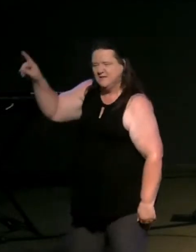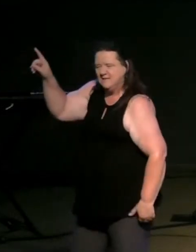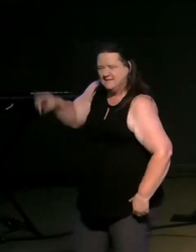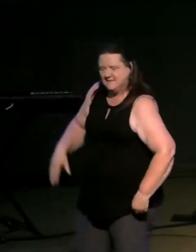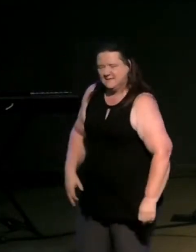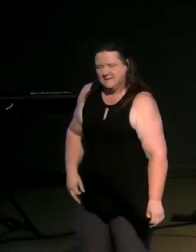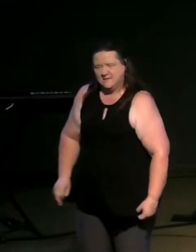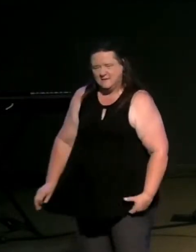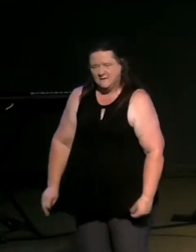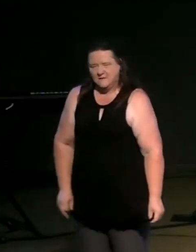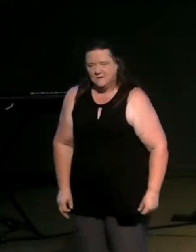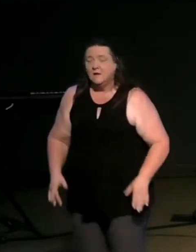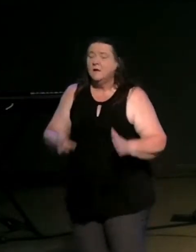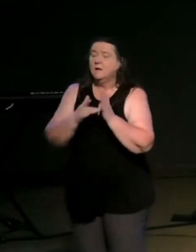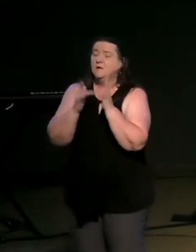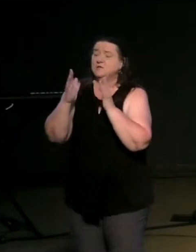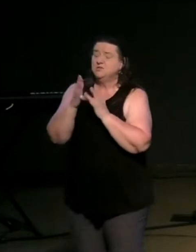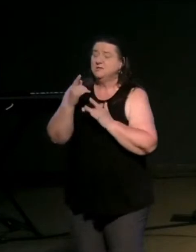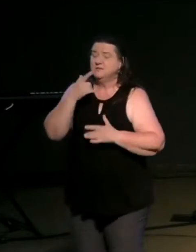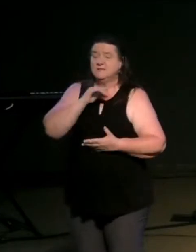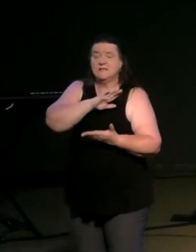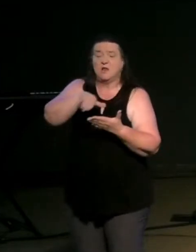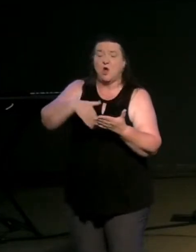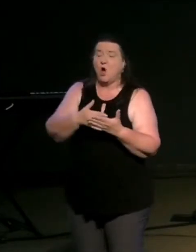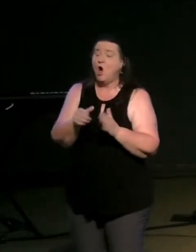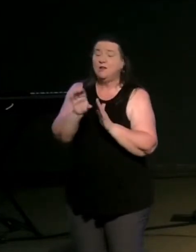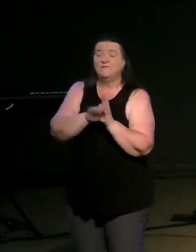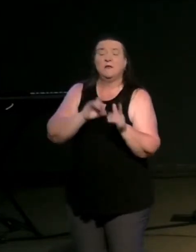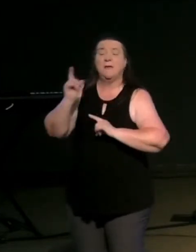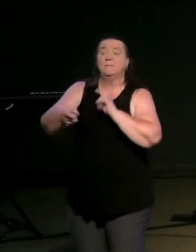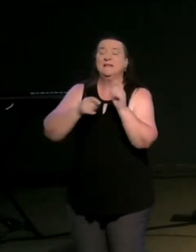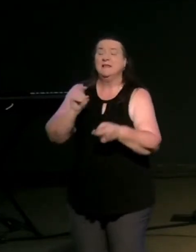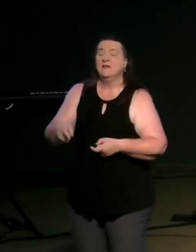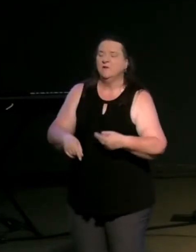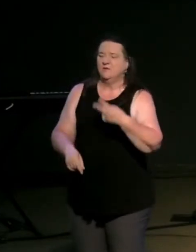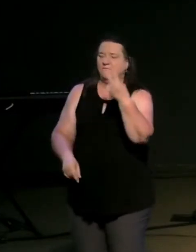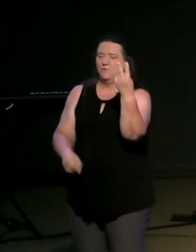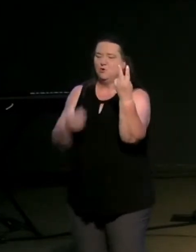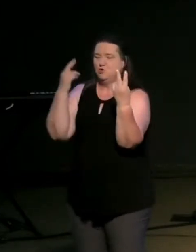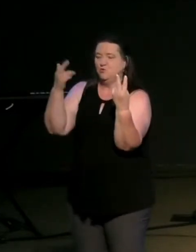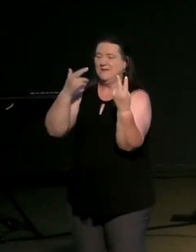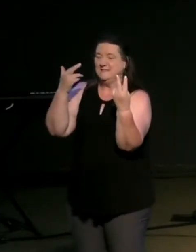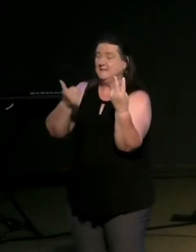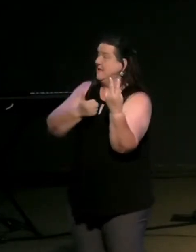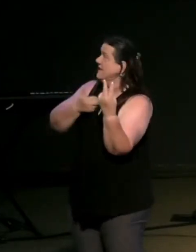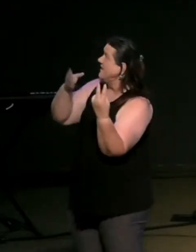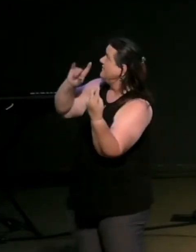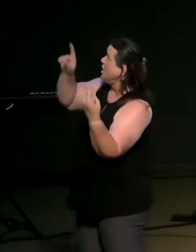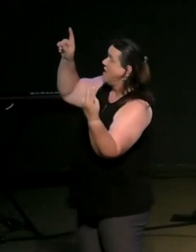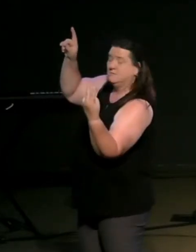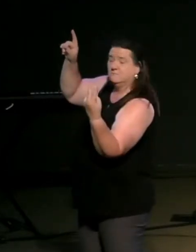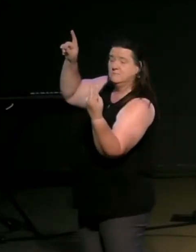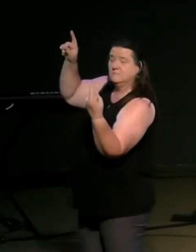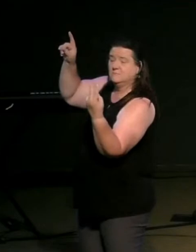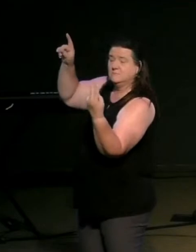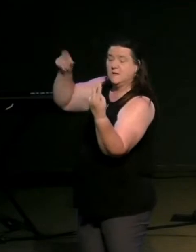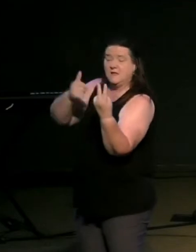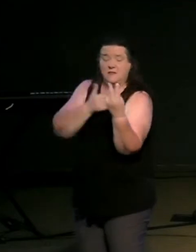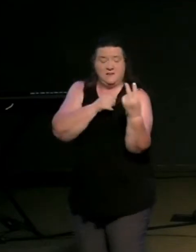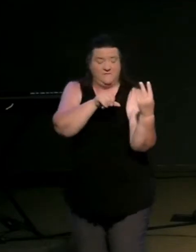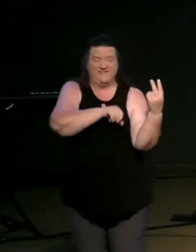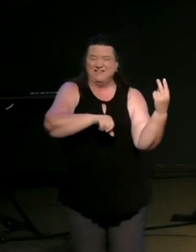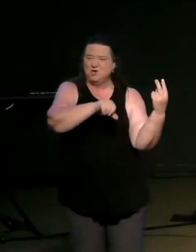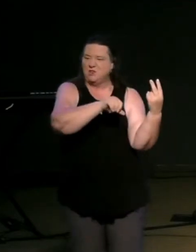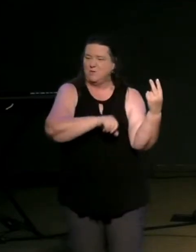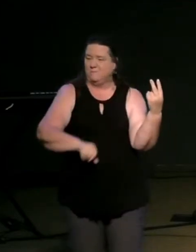jesus said that all of the commandments were given for two simple reasons to help us love god and to help us love